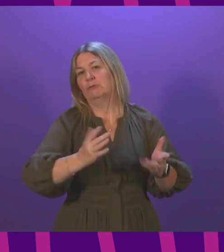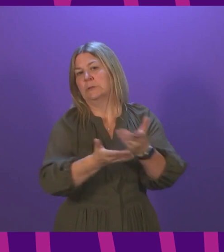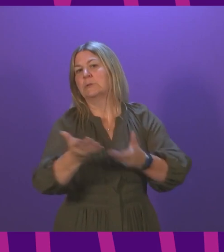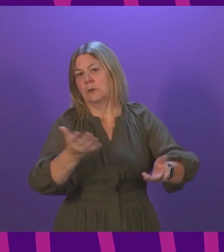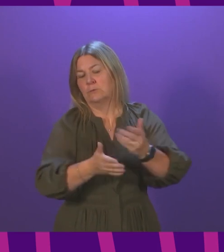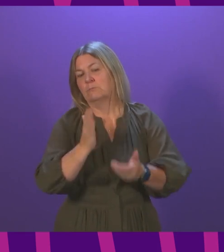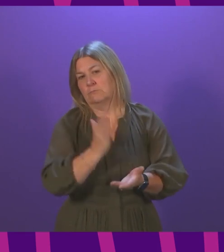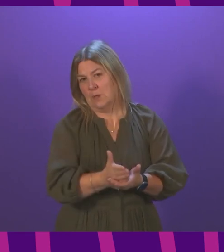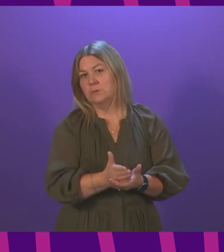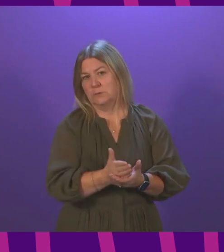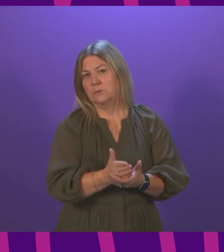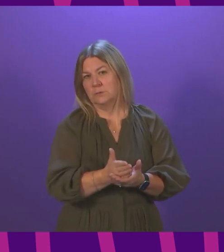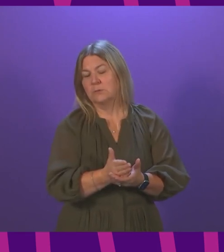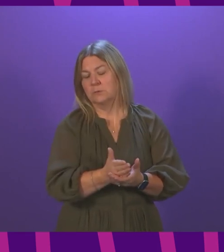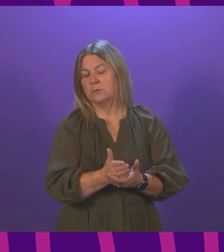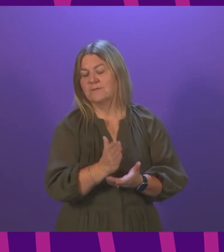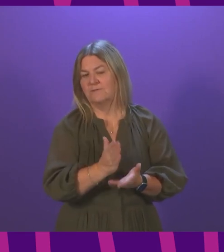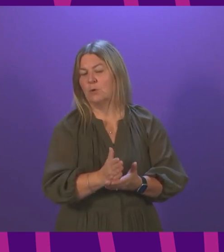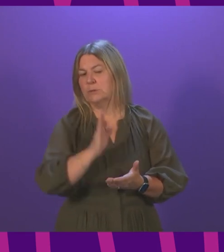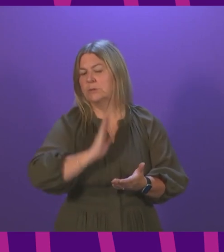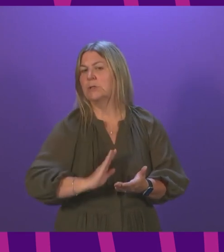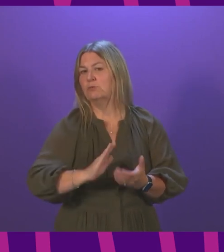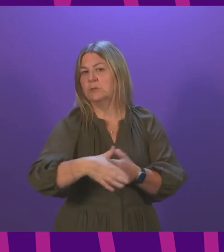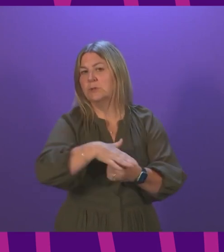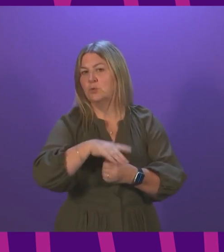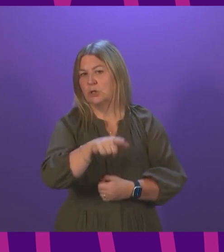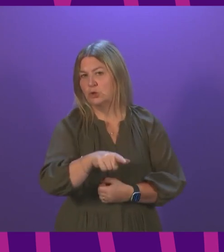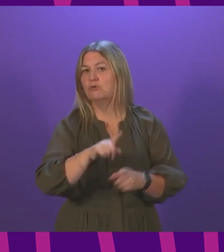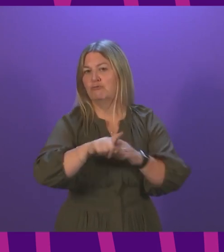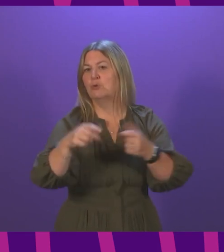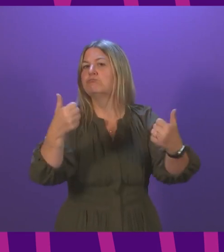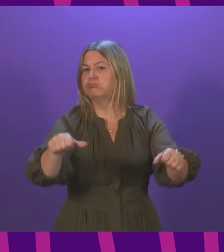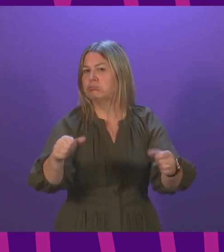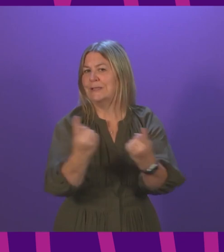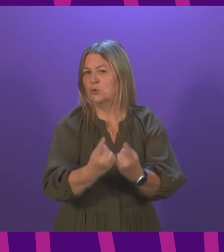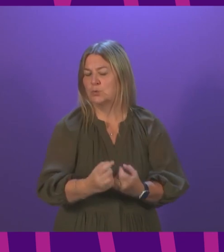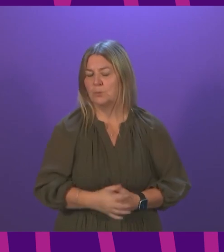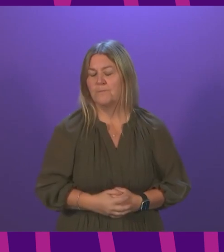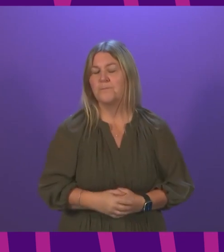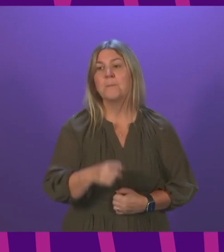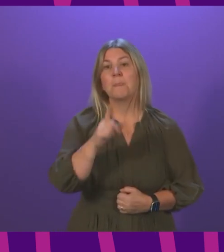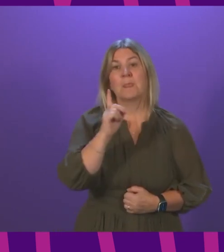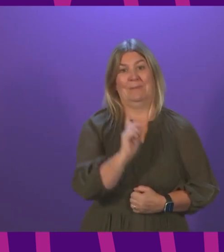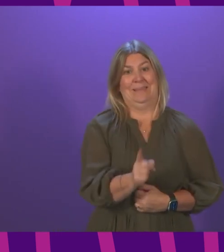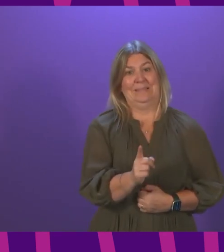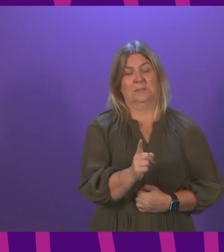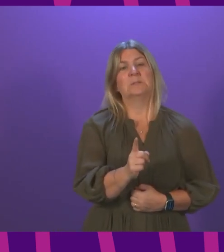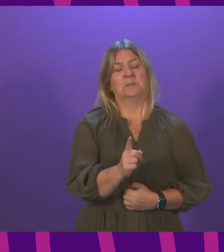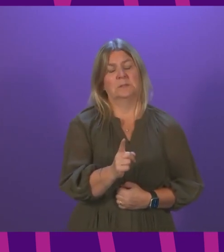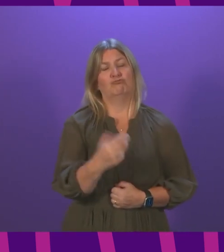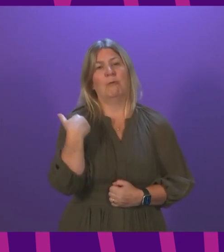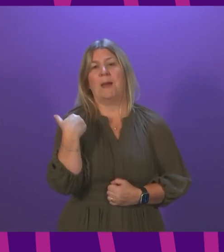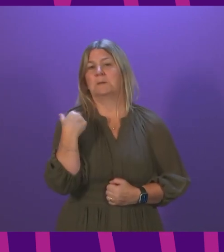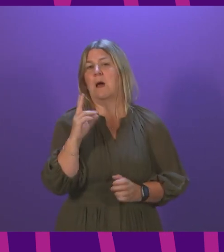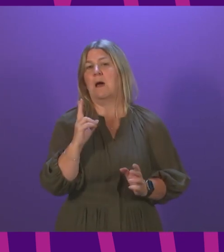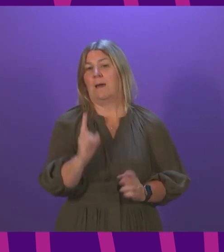express its seriousness in addressing these issues. More generally, though, this is a further reminder, and